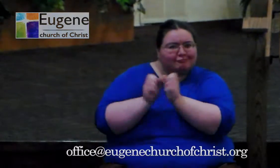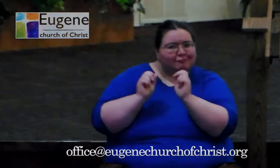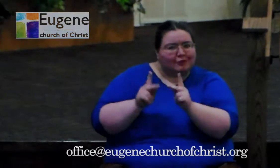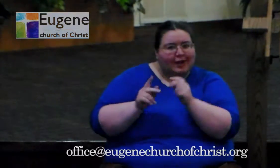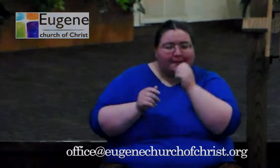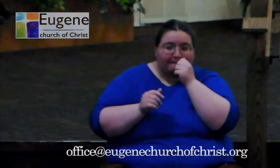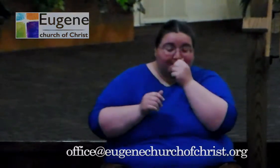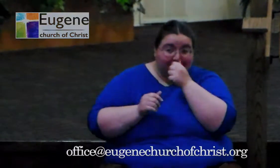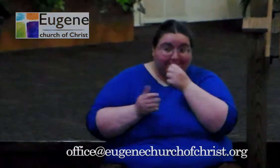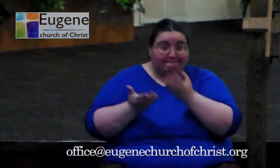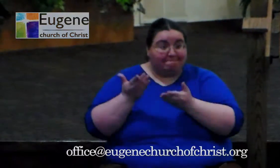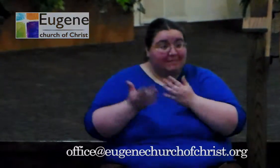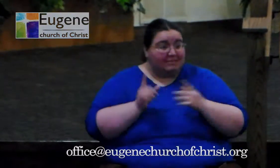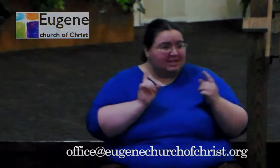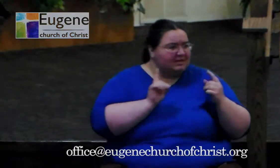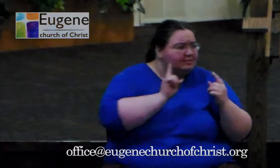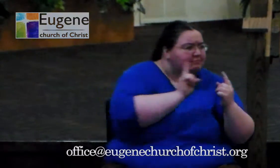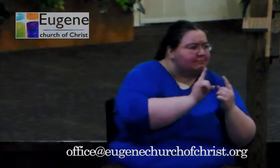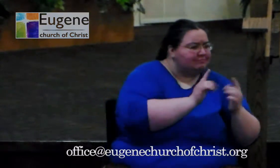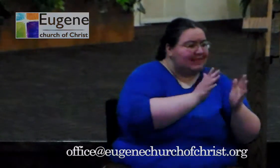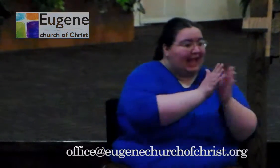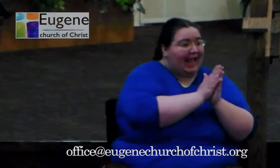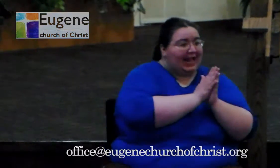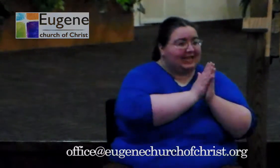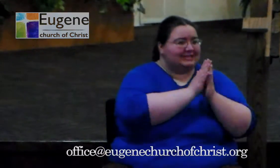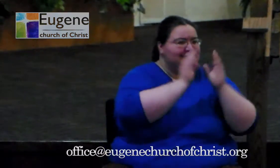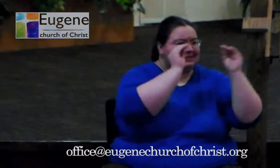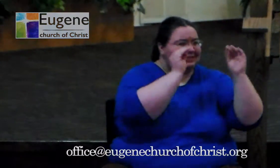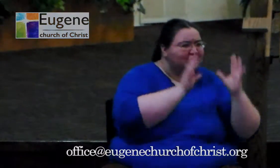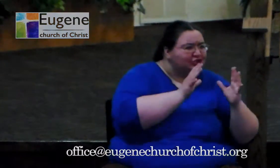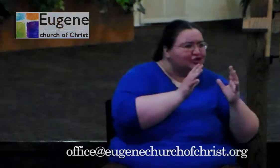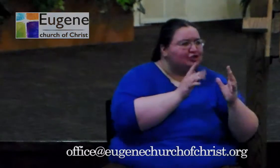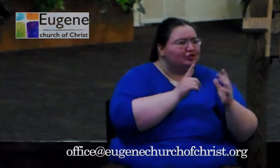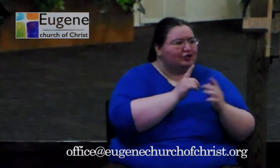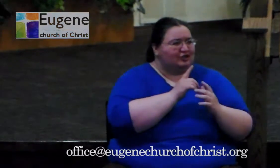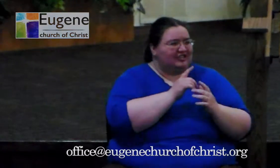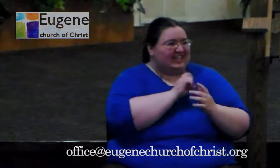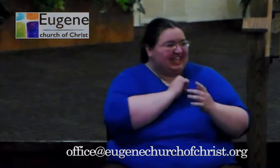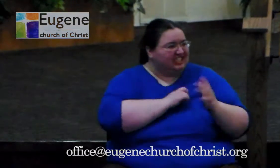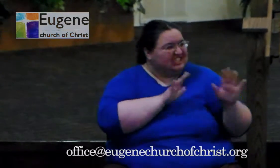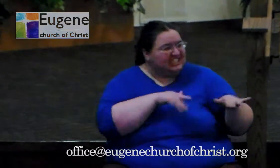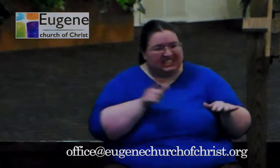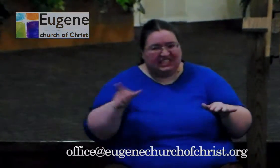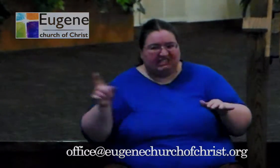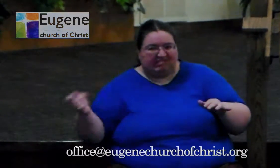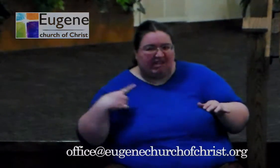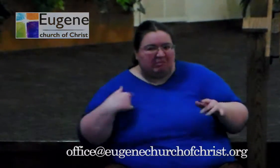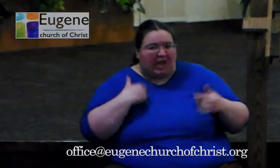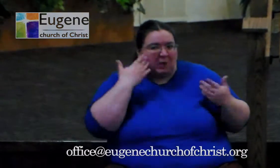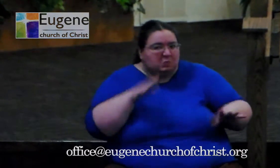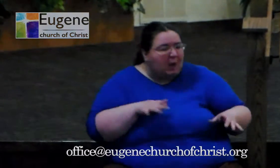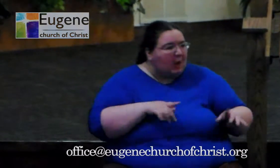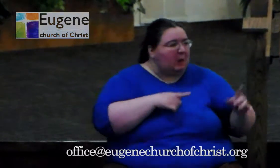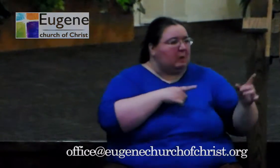ask one of the elders or a Bible teacher or somebody a few questions about, he asked me this, and I didn't know what to do. And you get Googled out and you try to figure out what other people think.